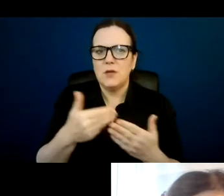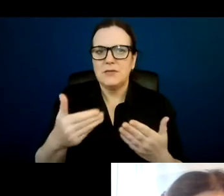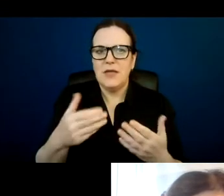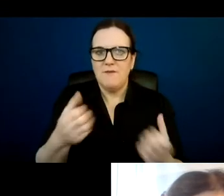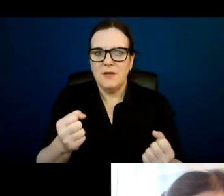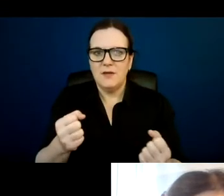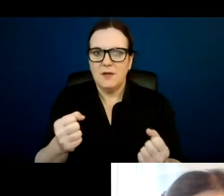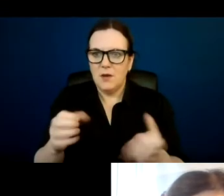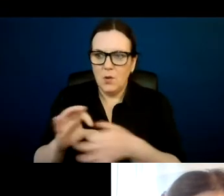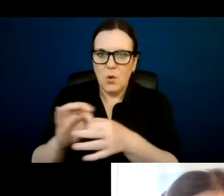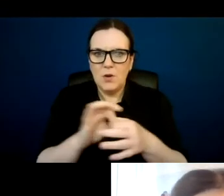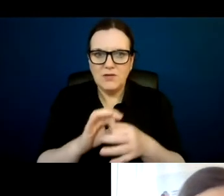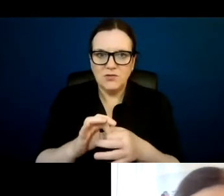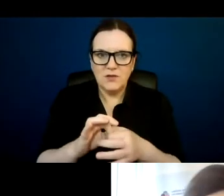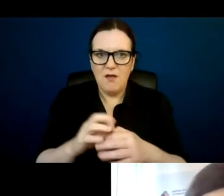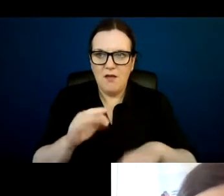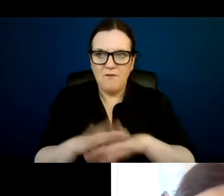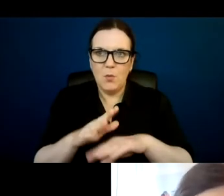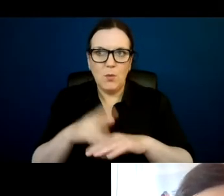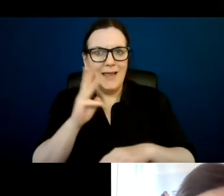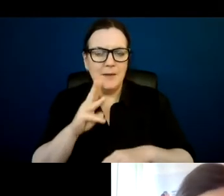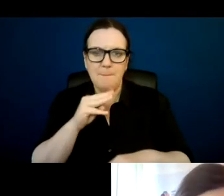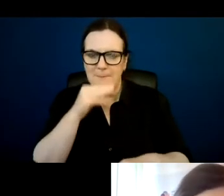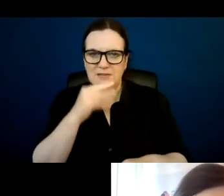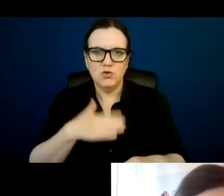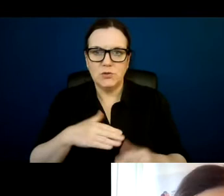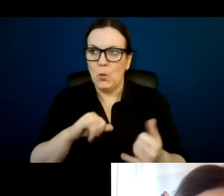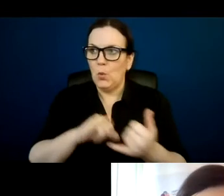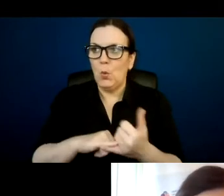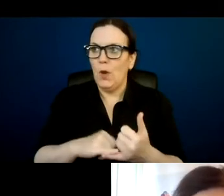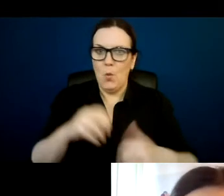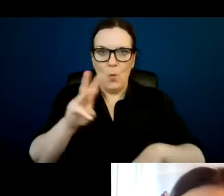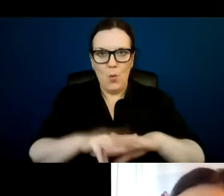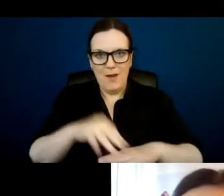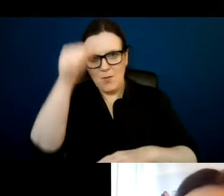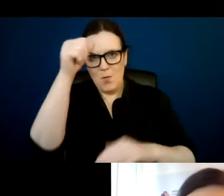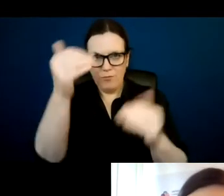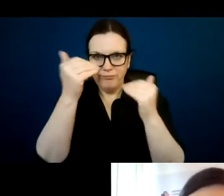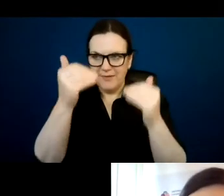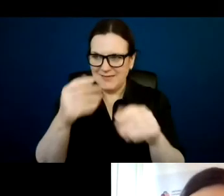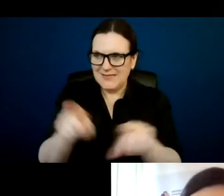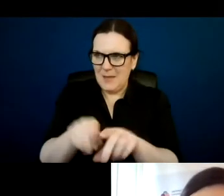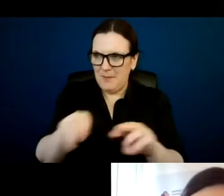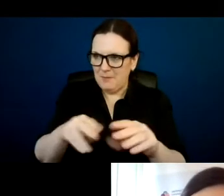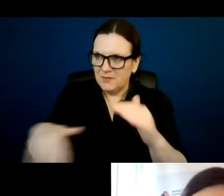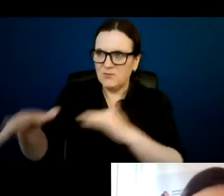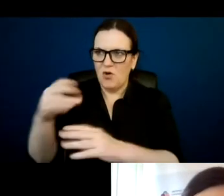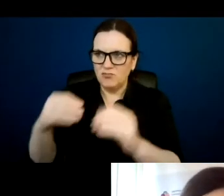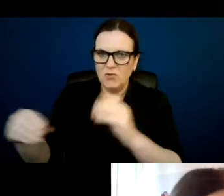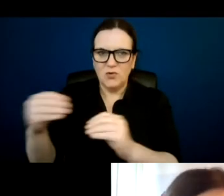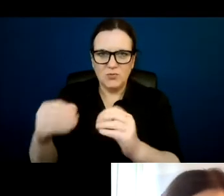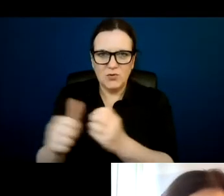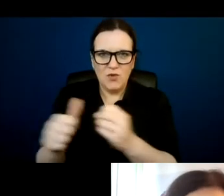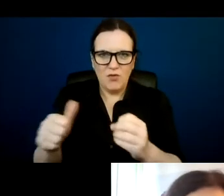become a coalition of the well informed. And we were the same people talking to each other all of the time. So it's really crucial to